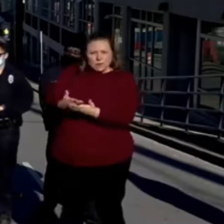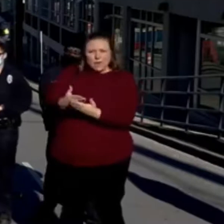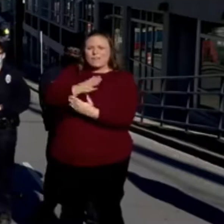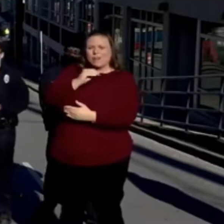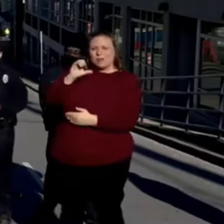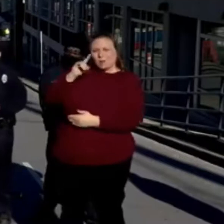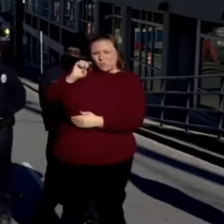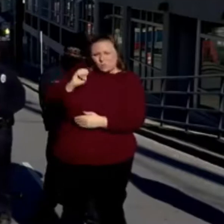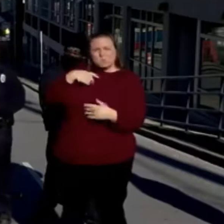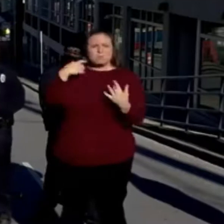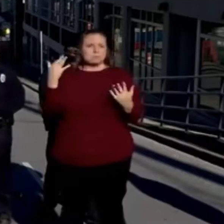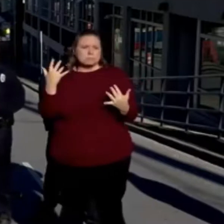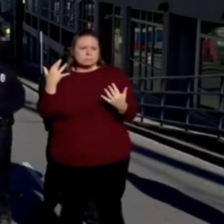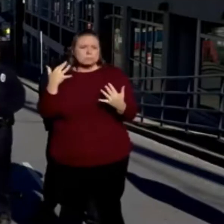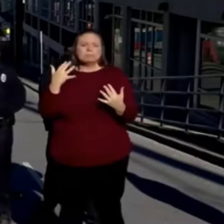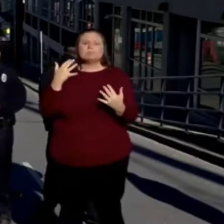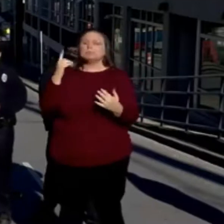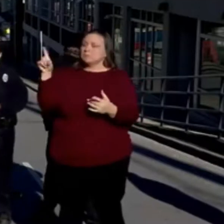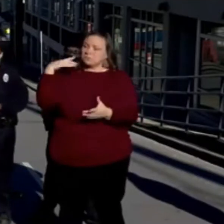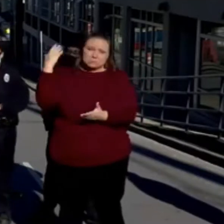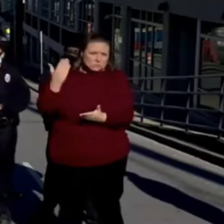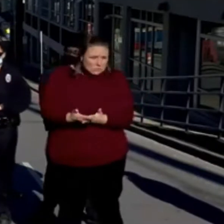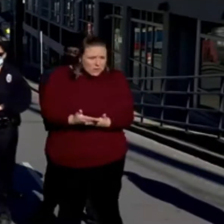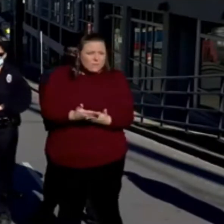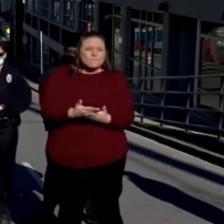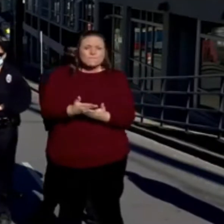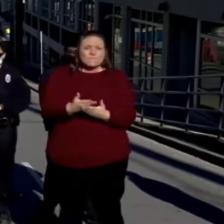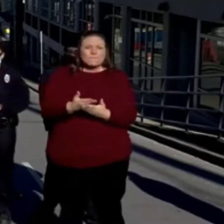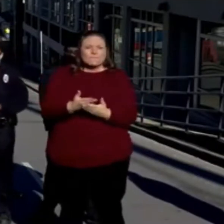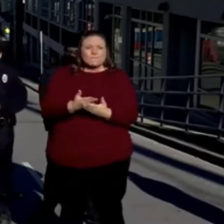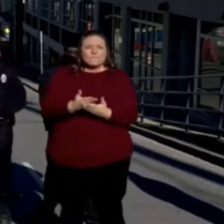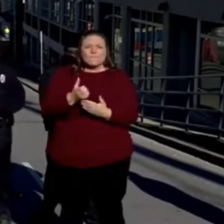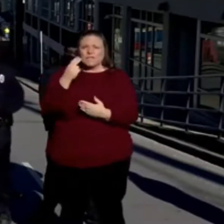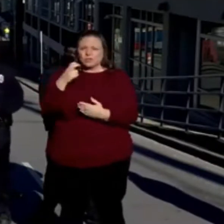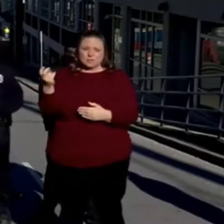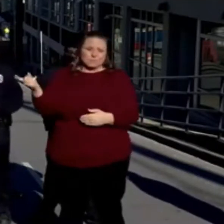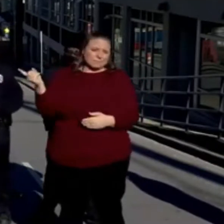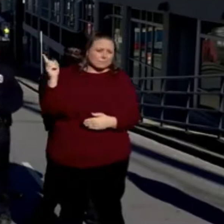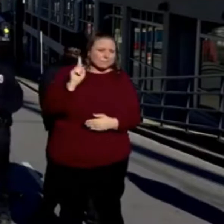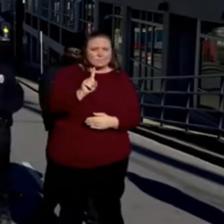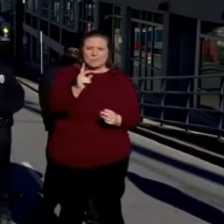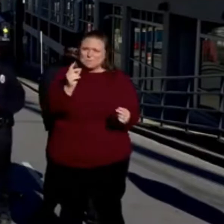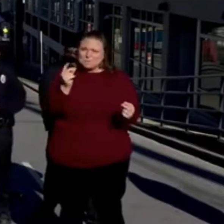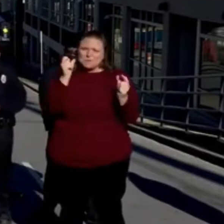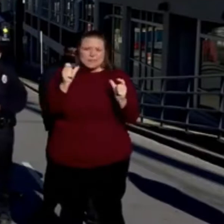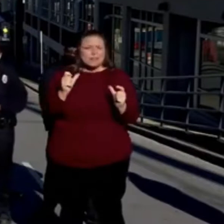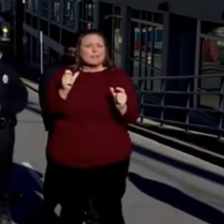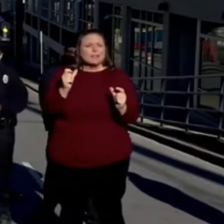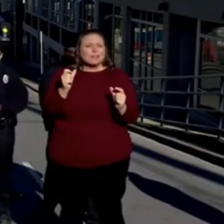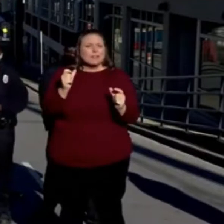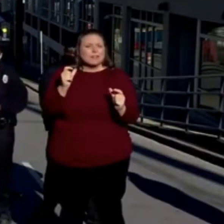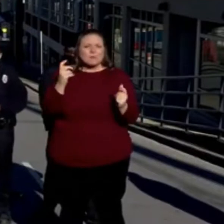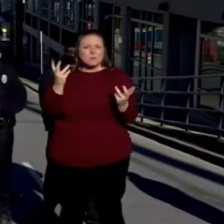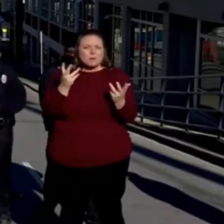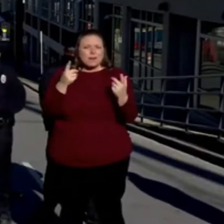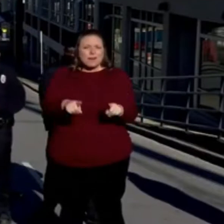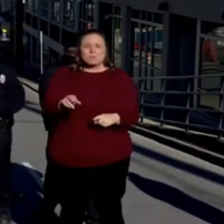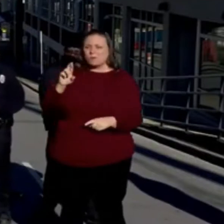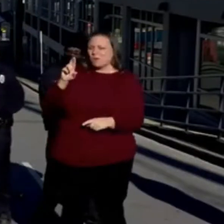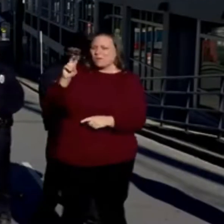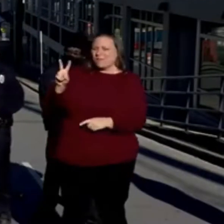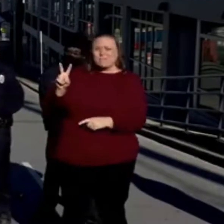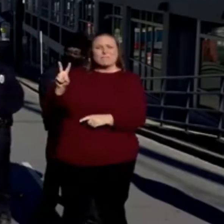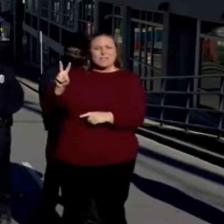code. Shortly after, Officer Hosey showed up. As soon as she got out of the car, almost immediately, the RV